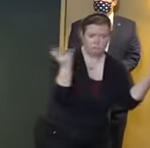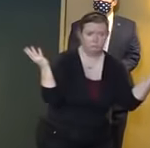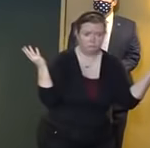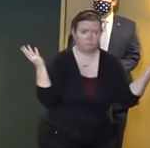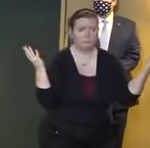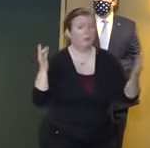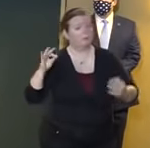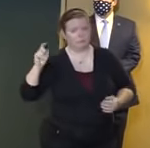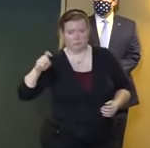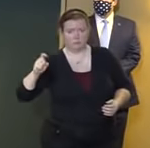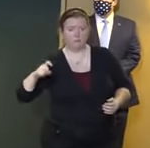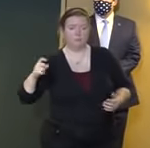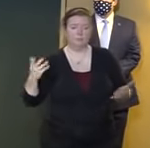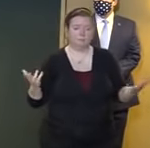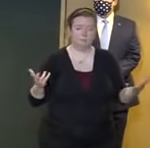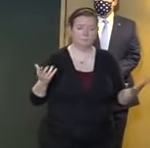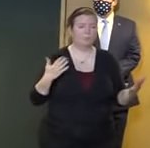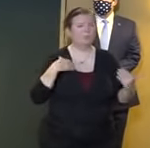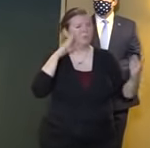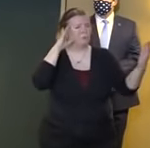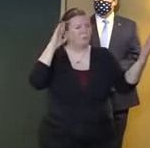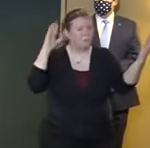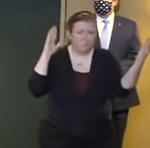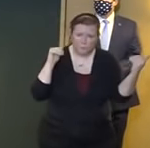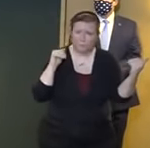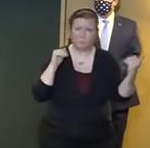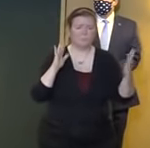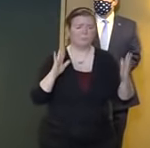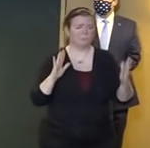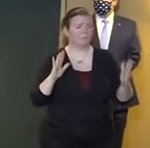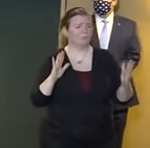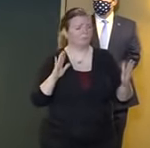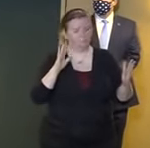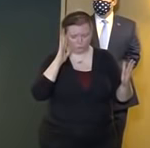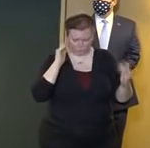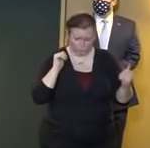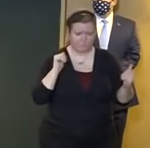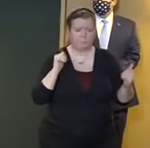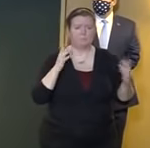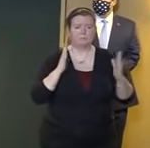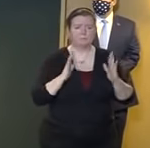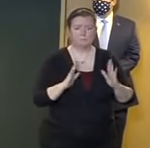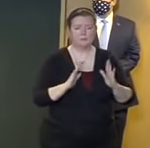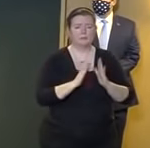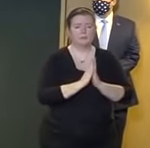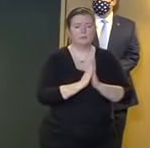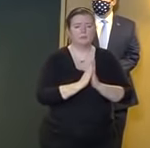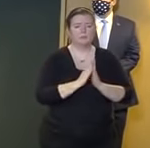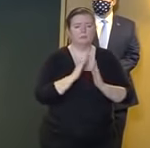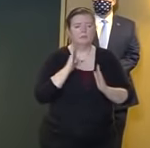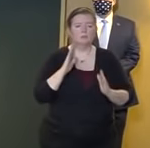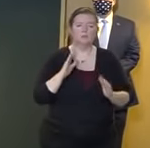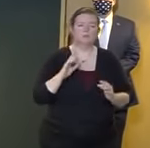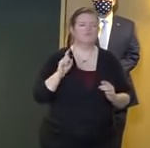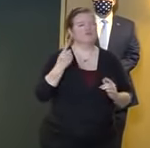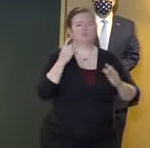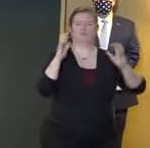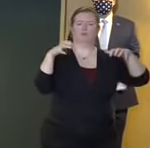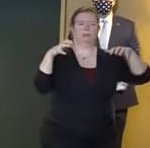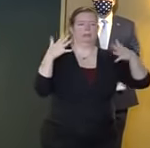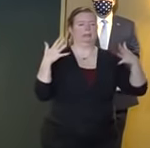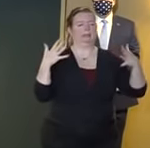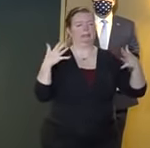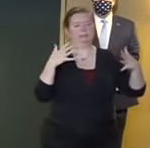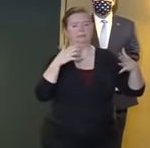hopefully and this is our best case scenario today will be just a washout and tomorrow we'll be back to summer